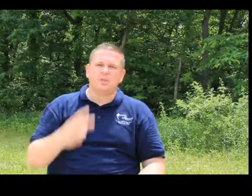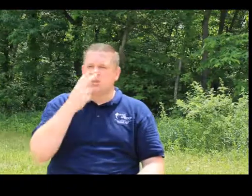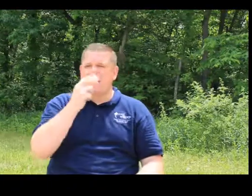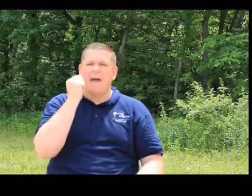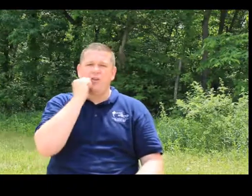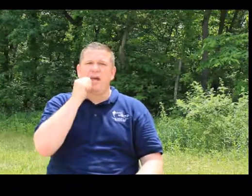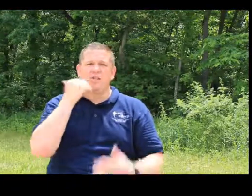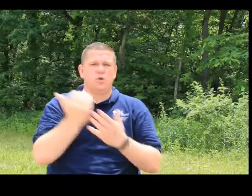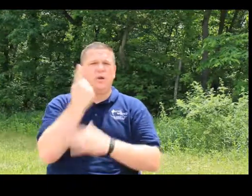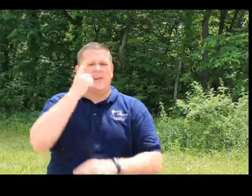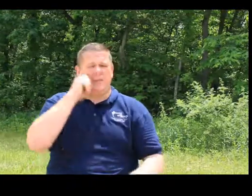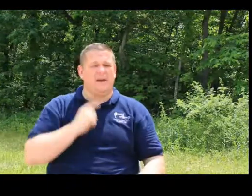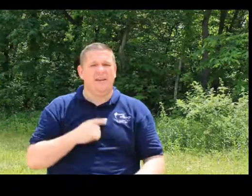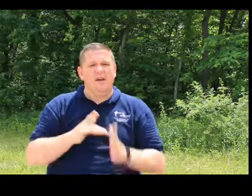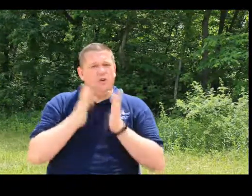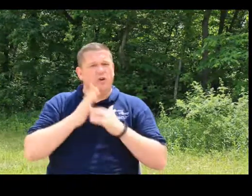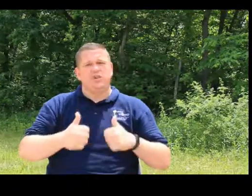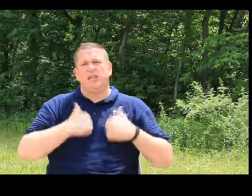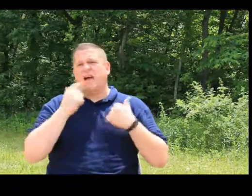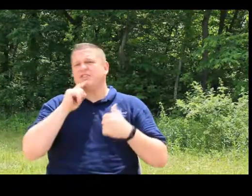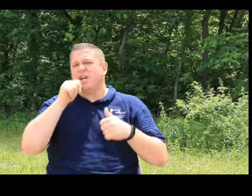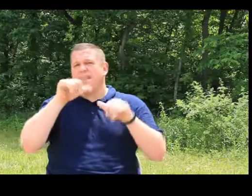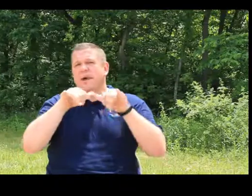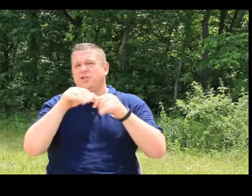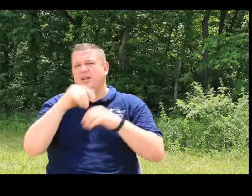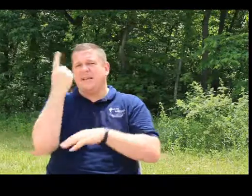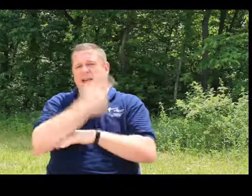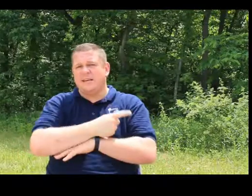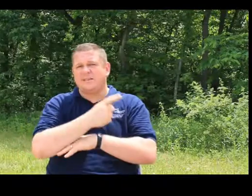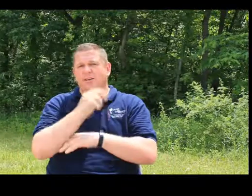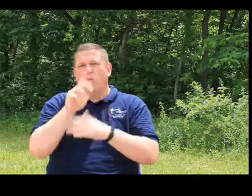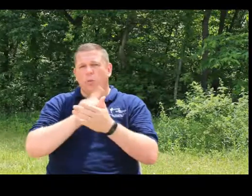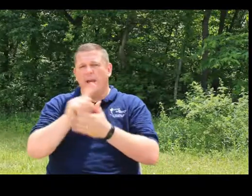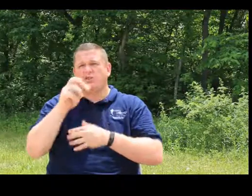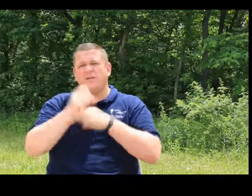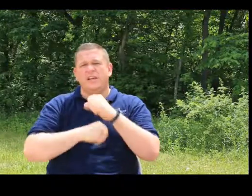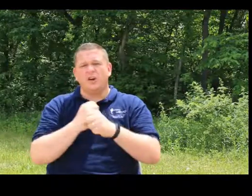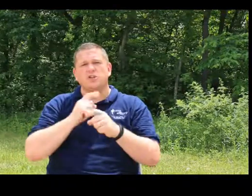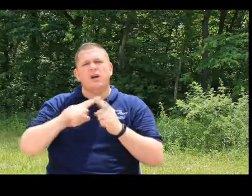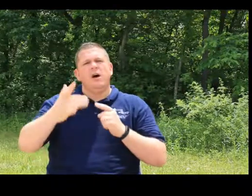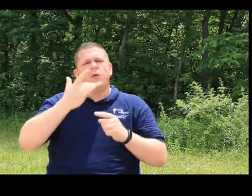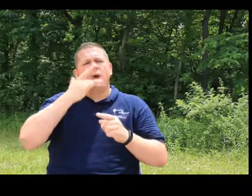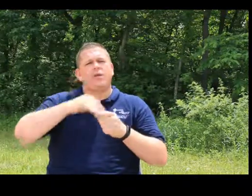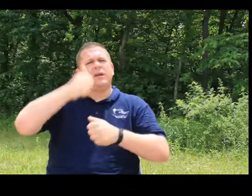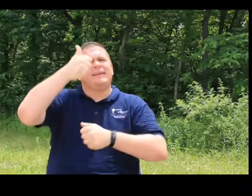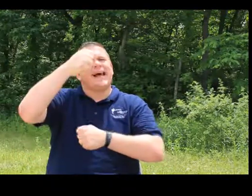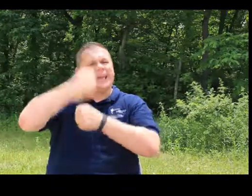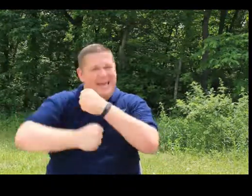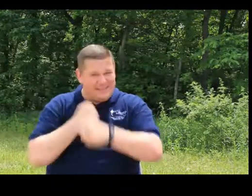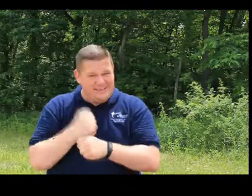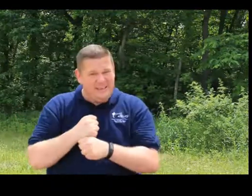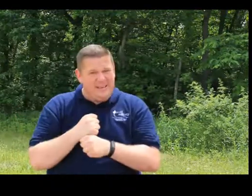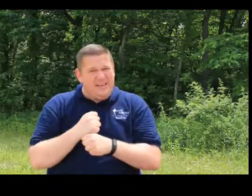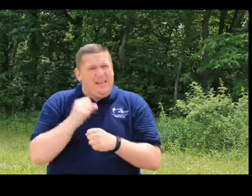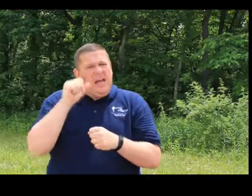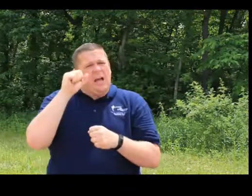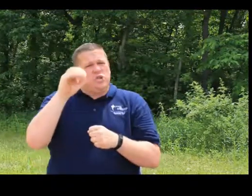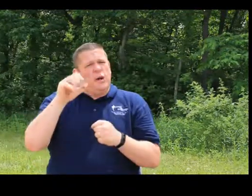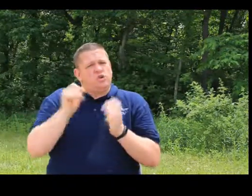You see, every day is a new day for me. The Christian life is not measured in days or weeks or even years, but rather in decades. And so as